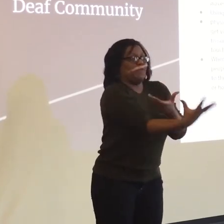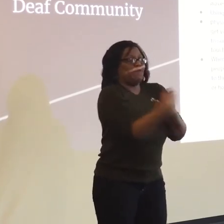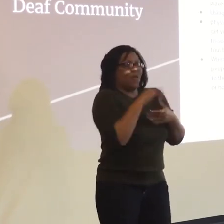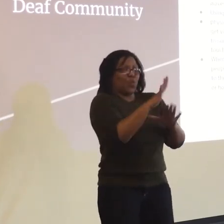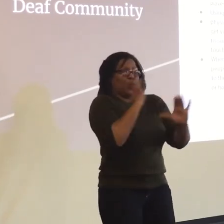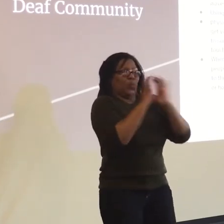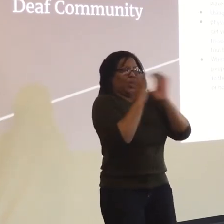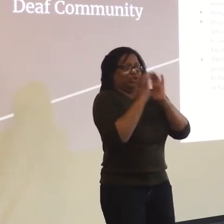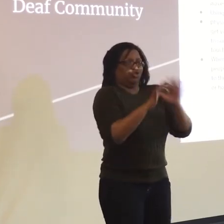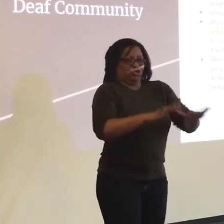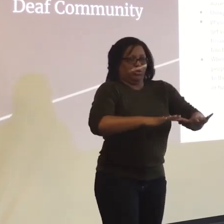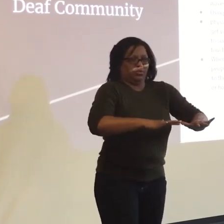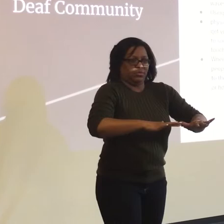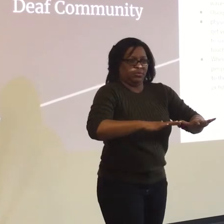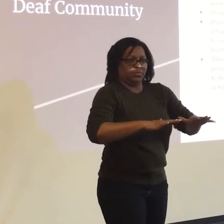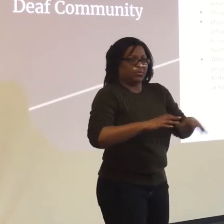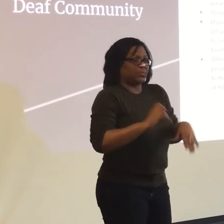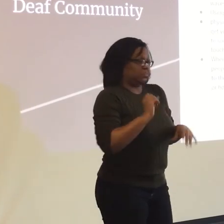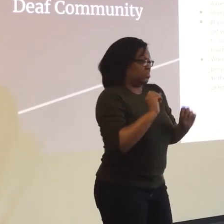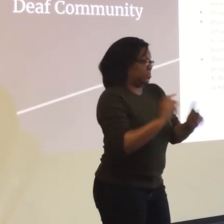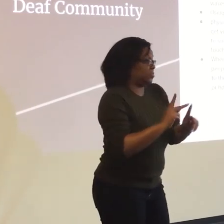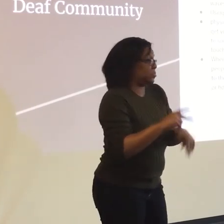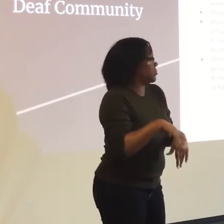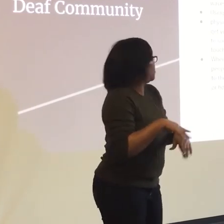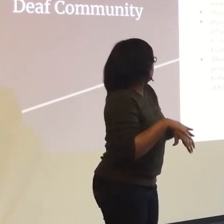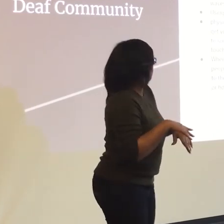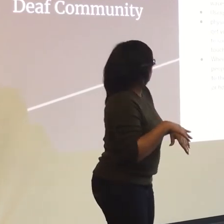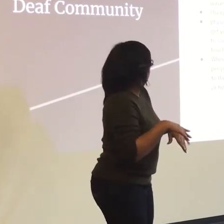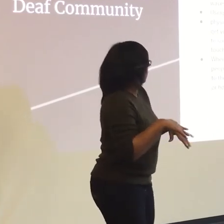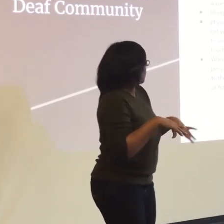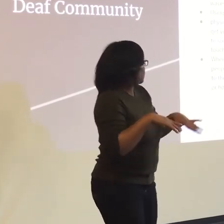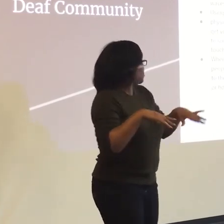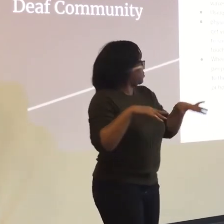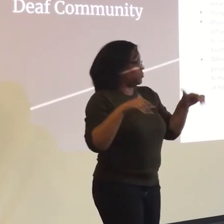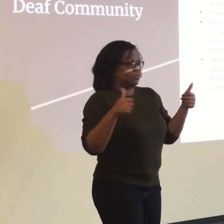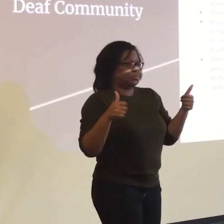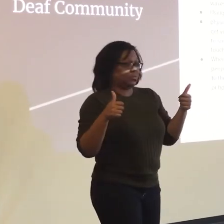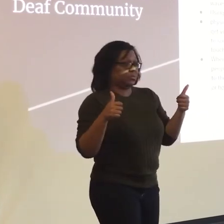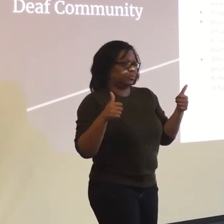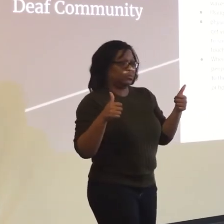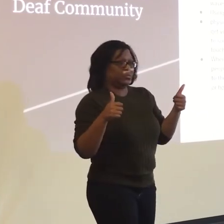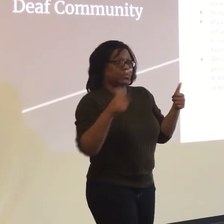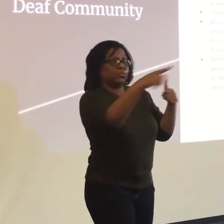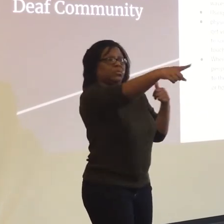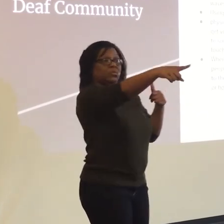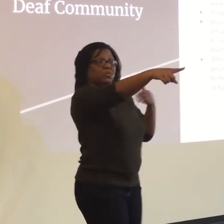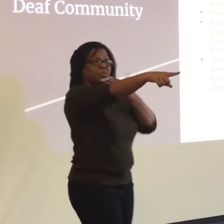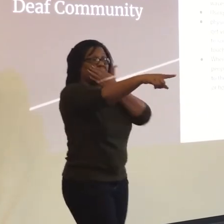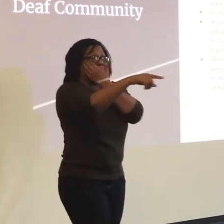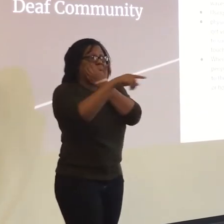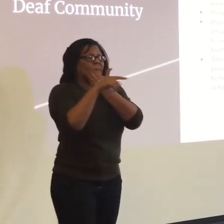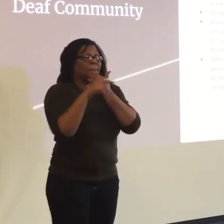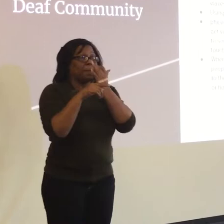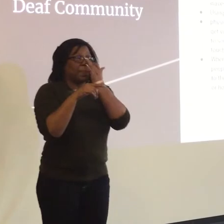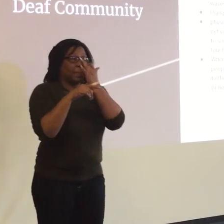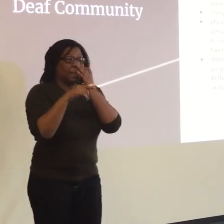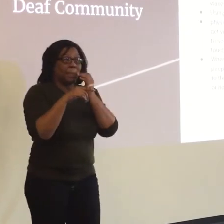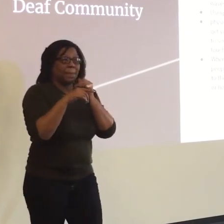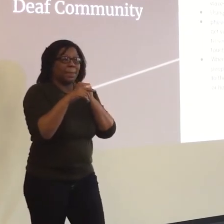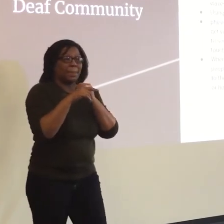Welcome that person to the presence of communication. Okay? Another one? What was helpful for me